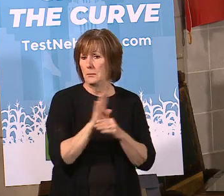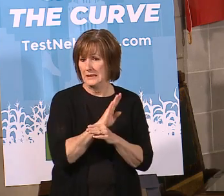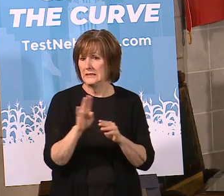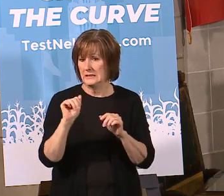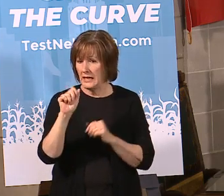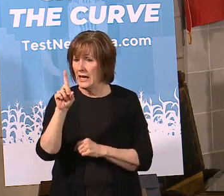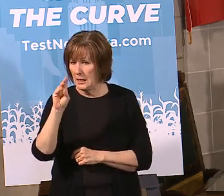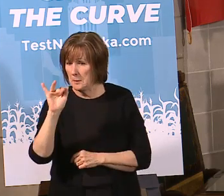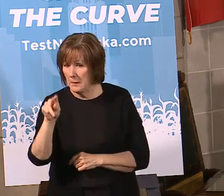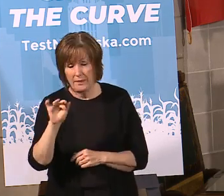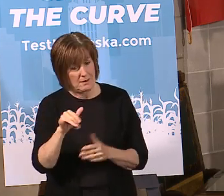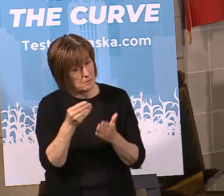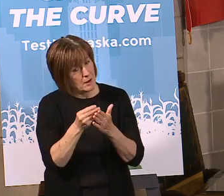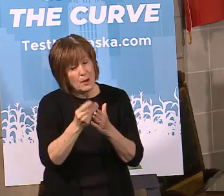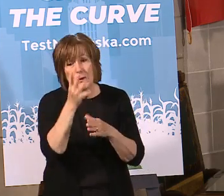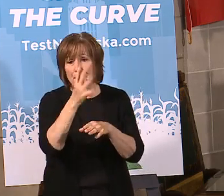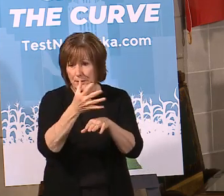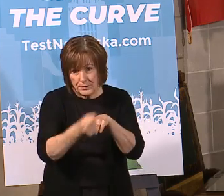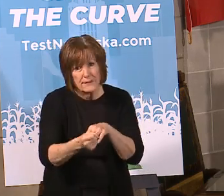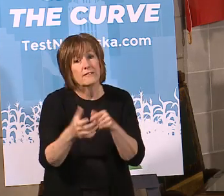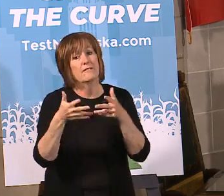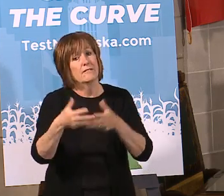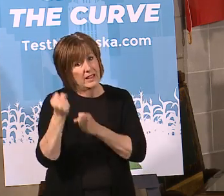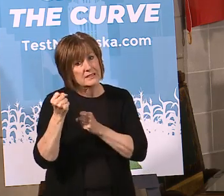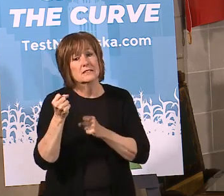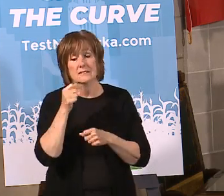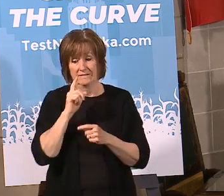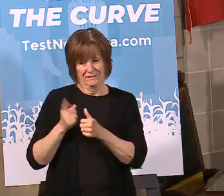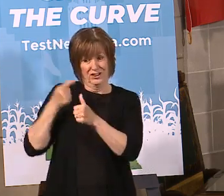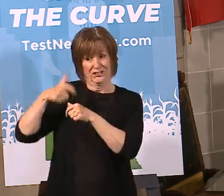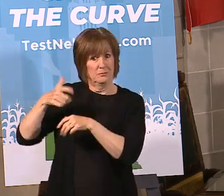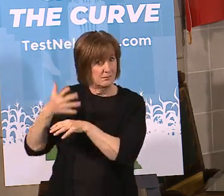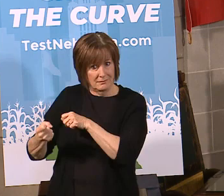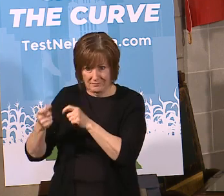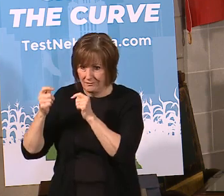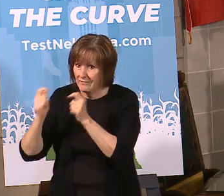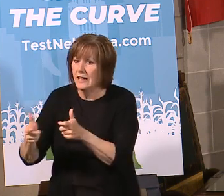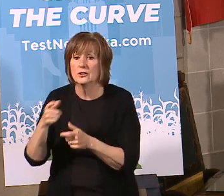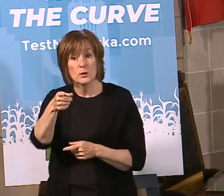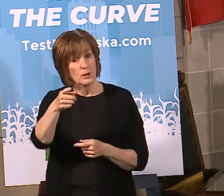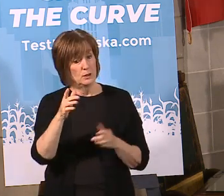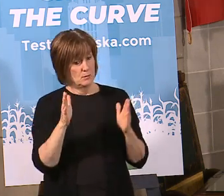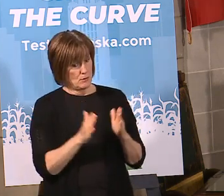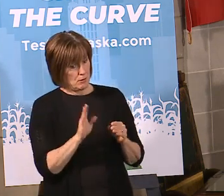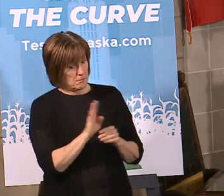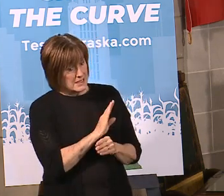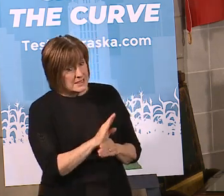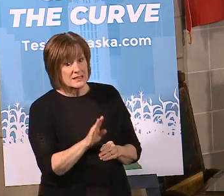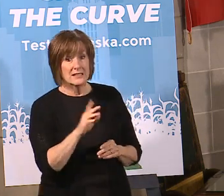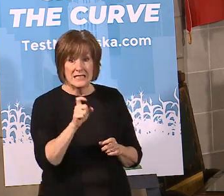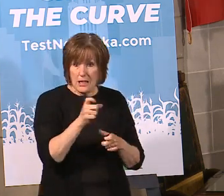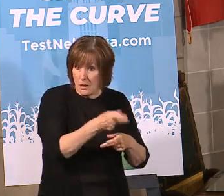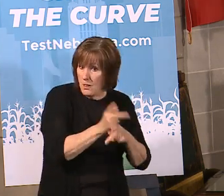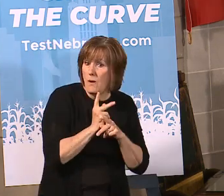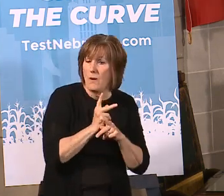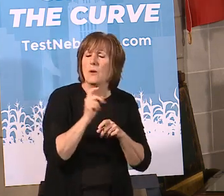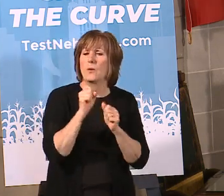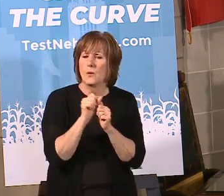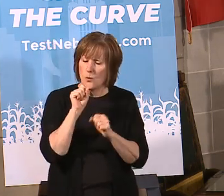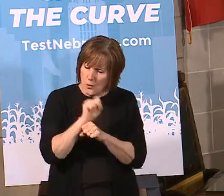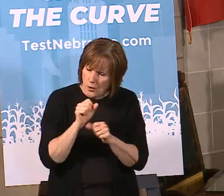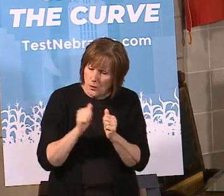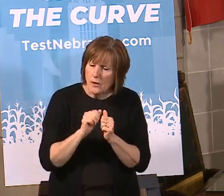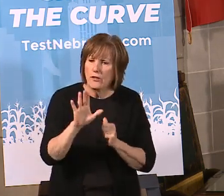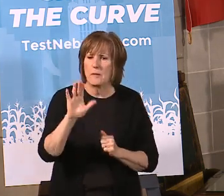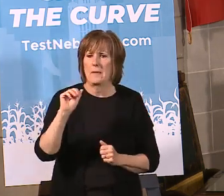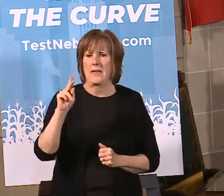not last long as demonstrated by the first time where it did not last long. So please, if you're still one of those small businesses and need one of those loans, work with your banker, get that